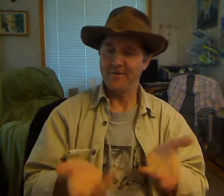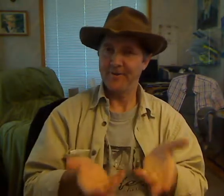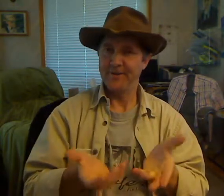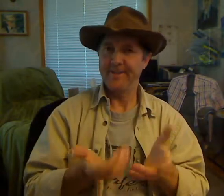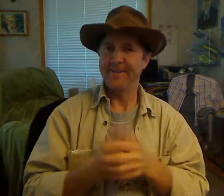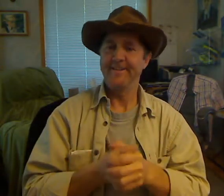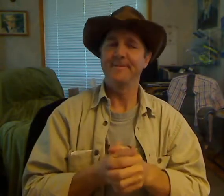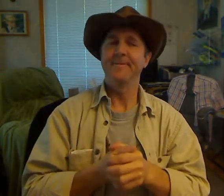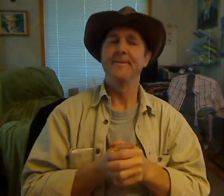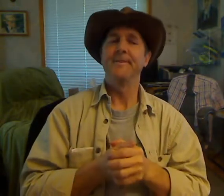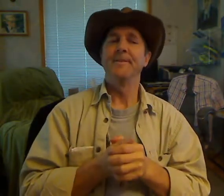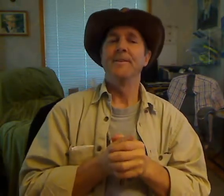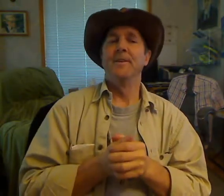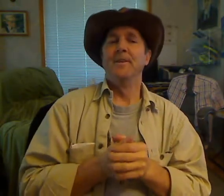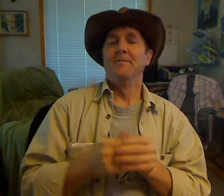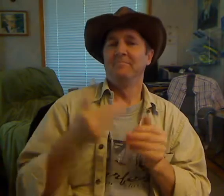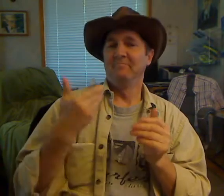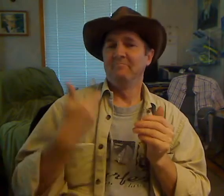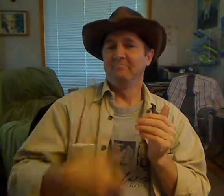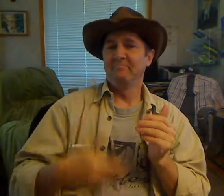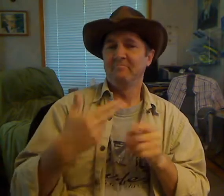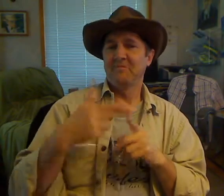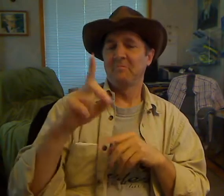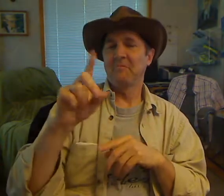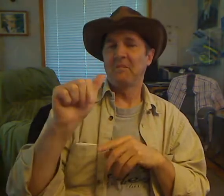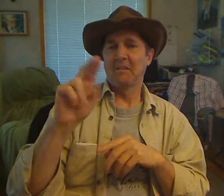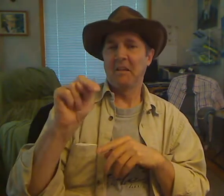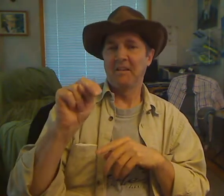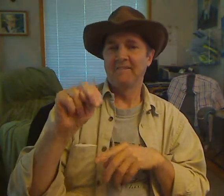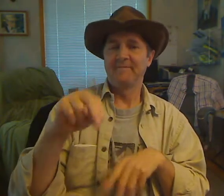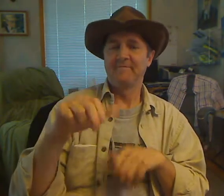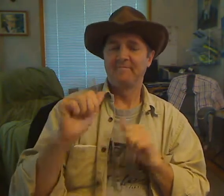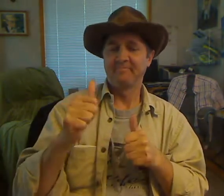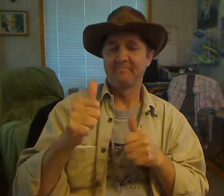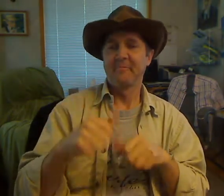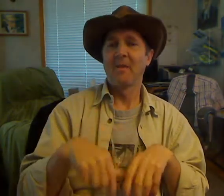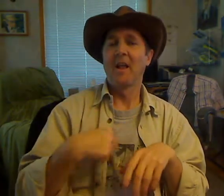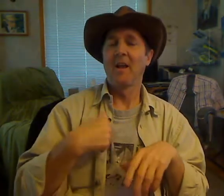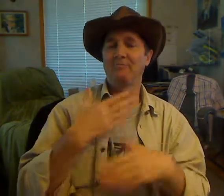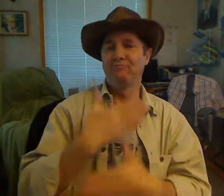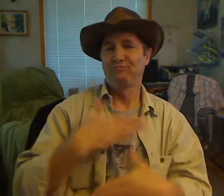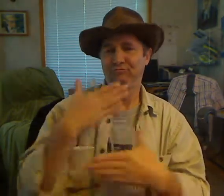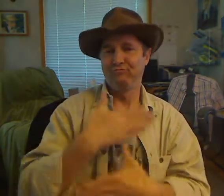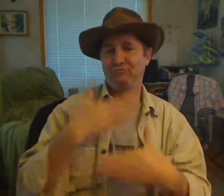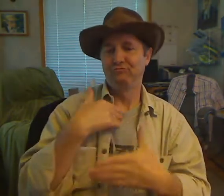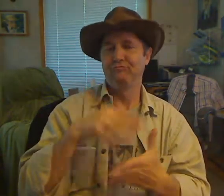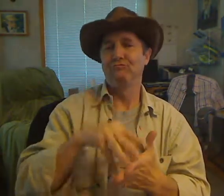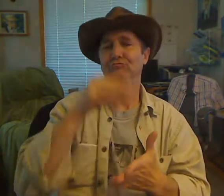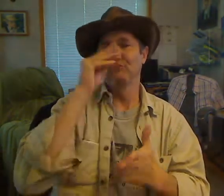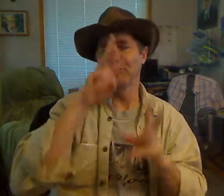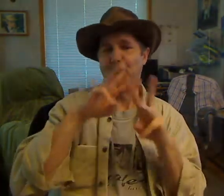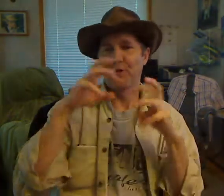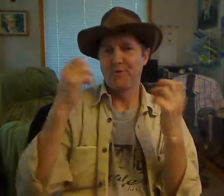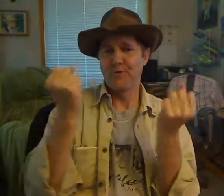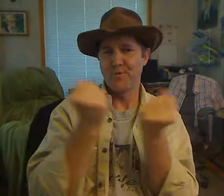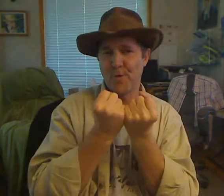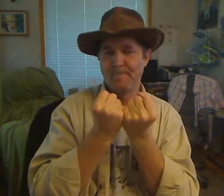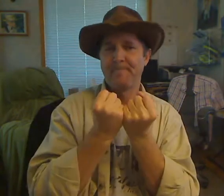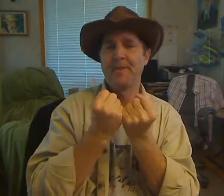you can enjoy an incredible selection of top quality name brand products priced up to 50% less than retail at Direct Buy. Since